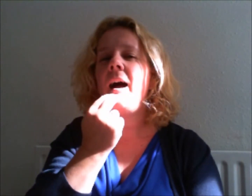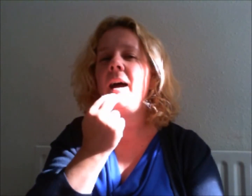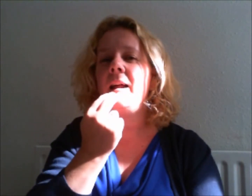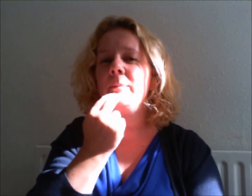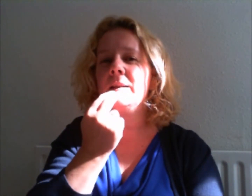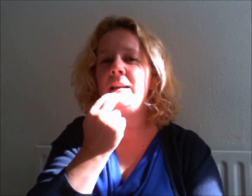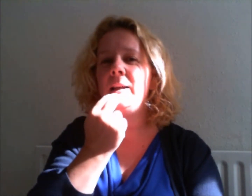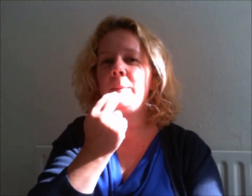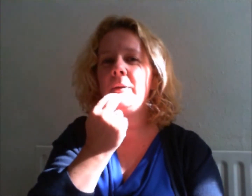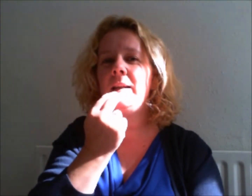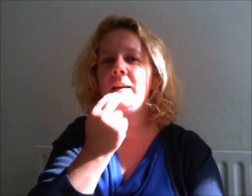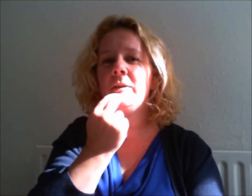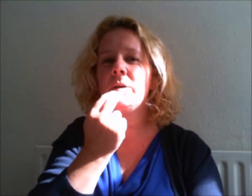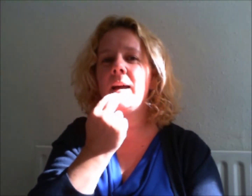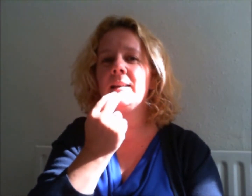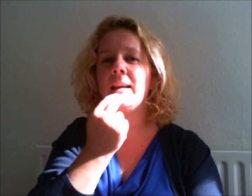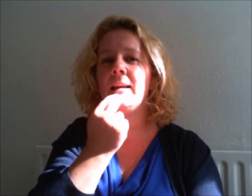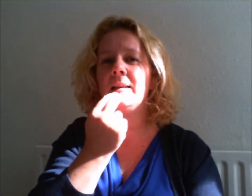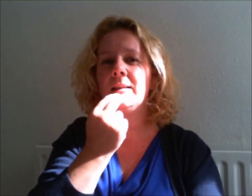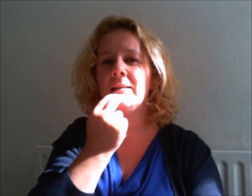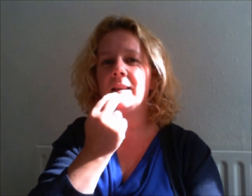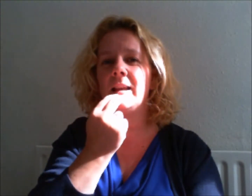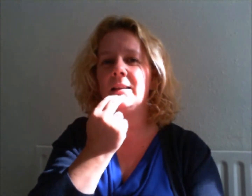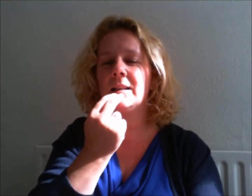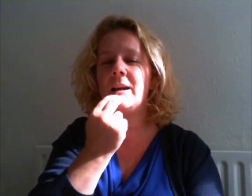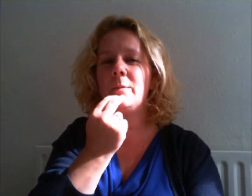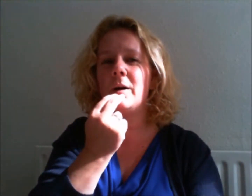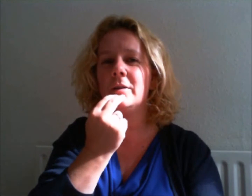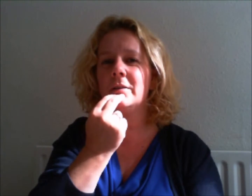And I'm deliberately attracting the things that I want.